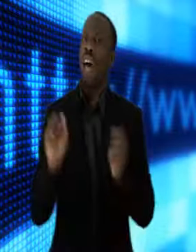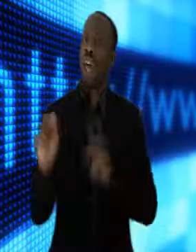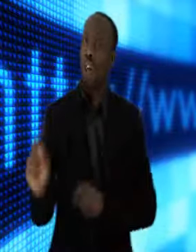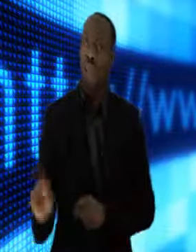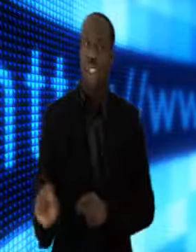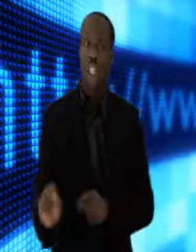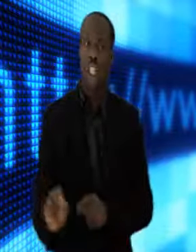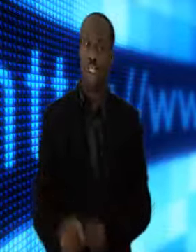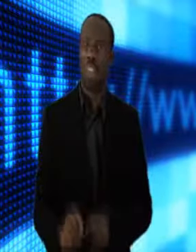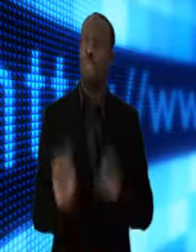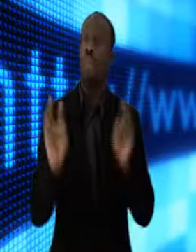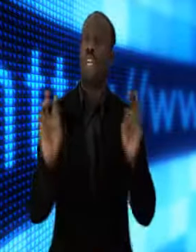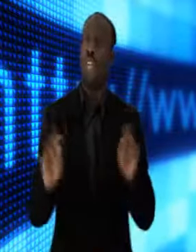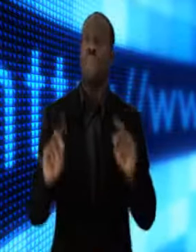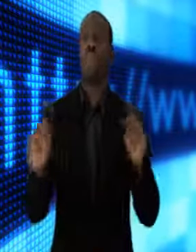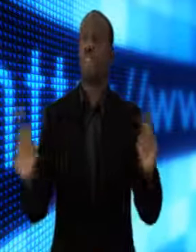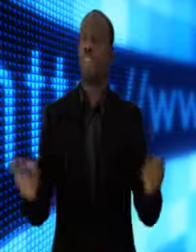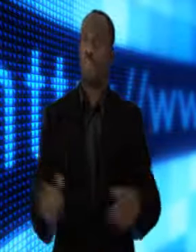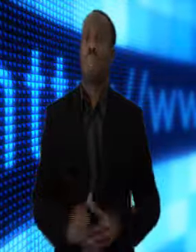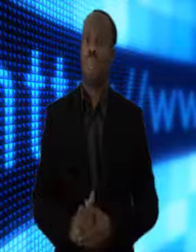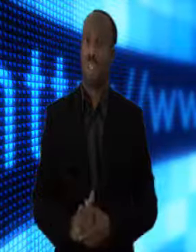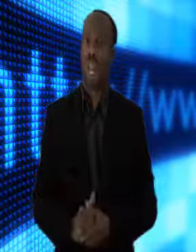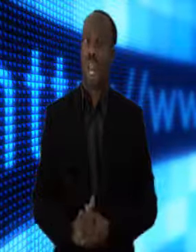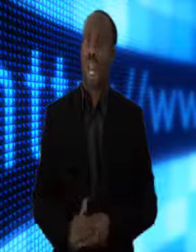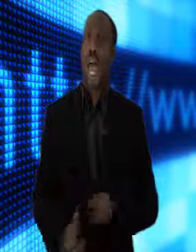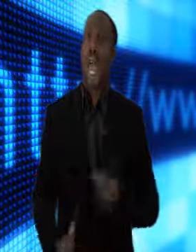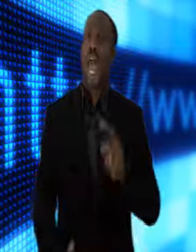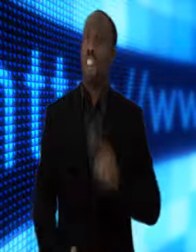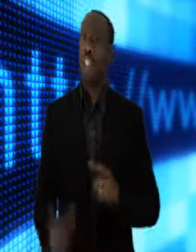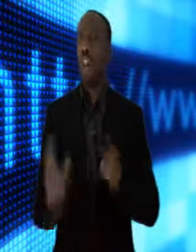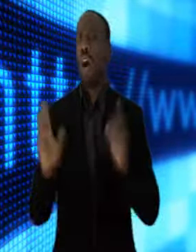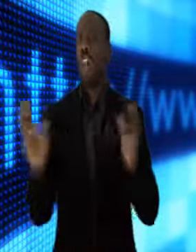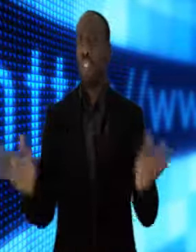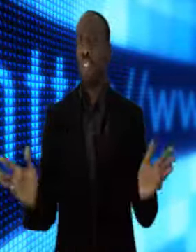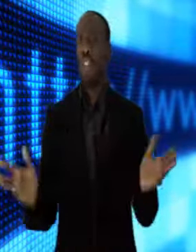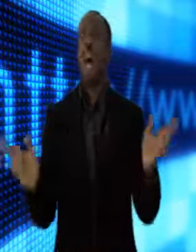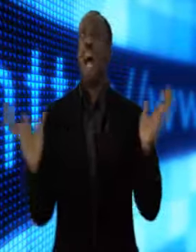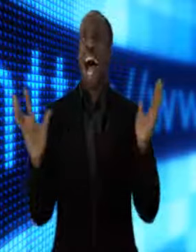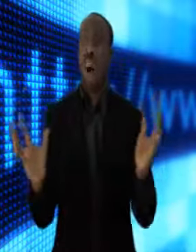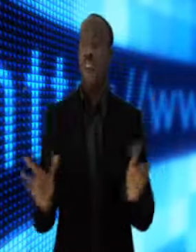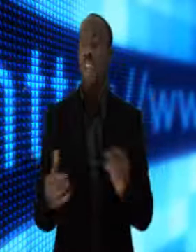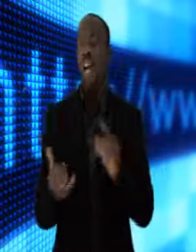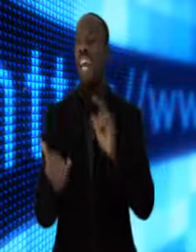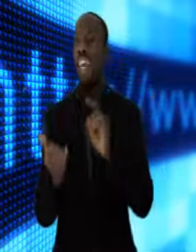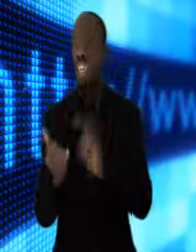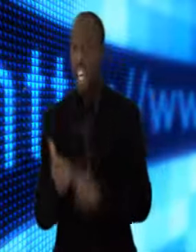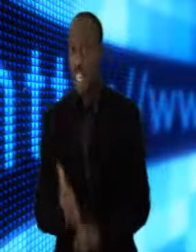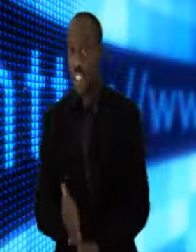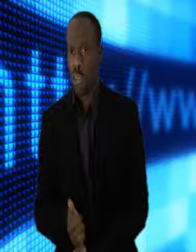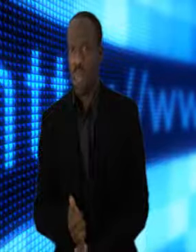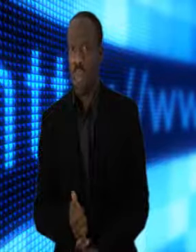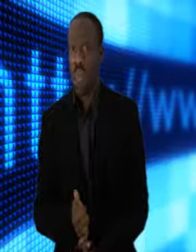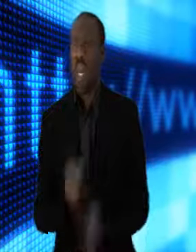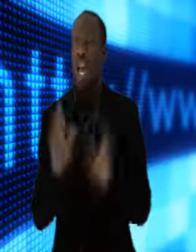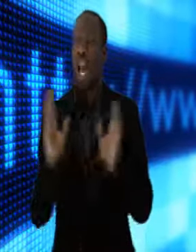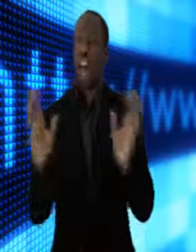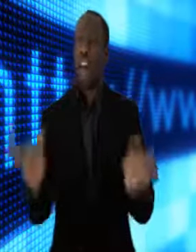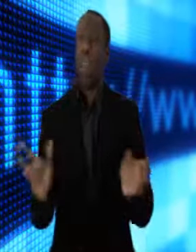having a conversation or speaking in front of people, and you're asking yourself, how can I engage these people? How can I